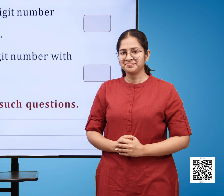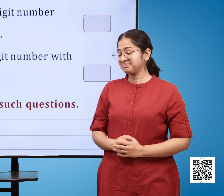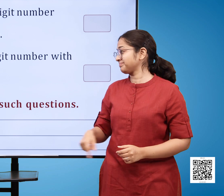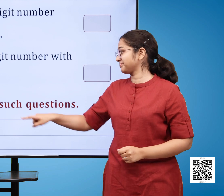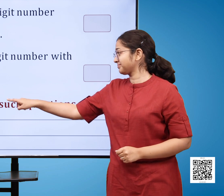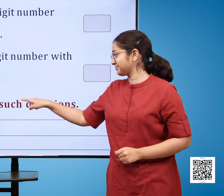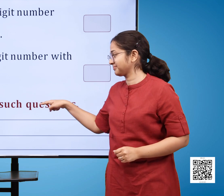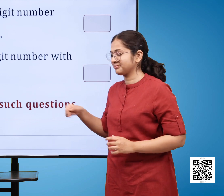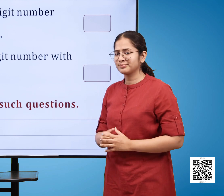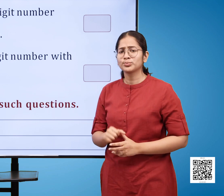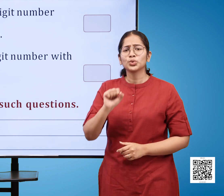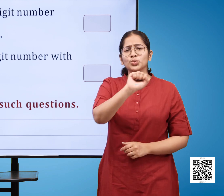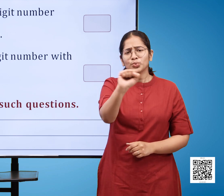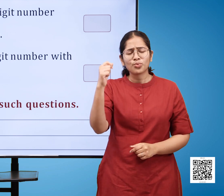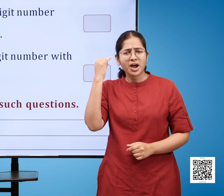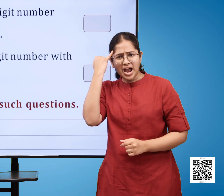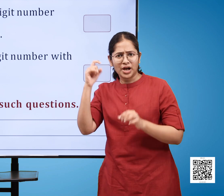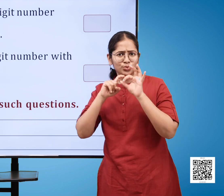Now make your own such questions